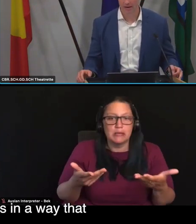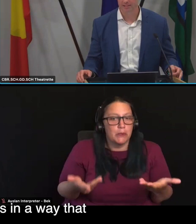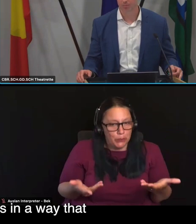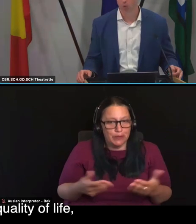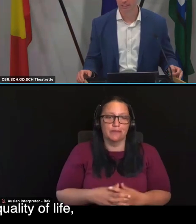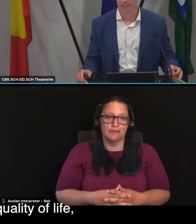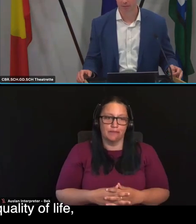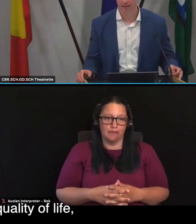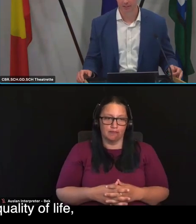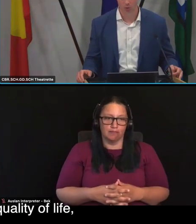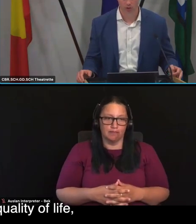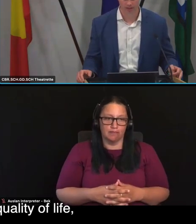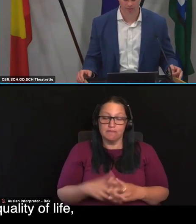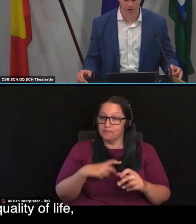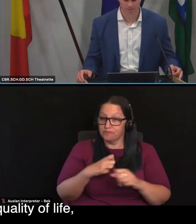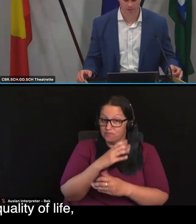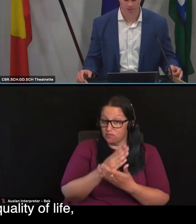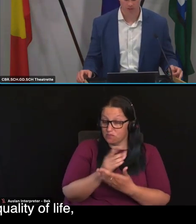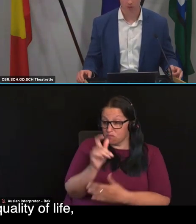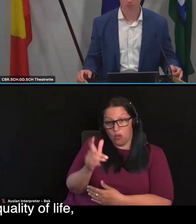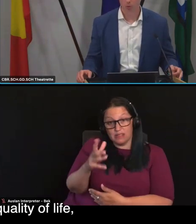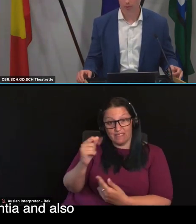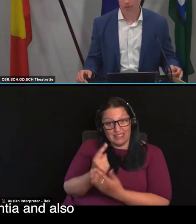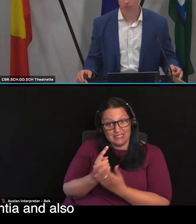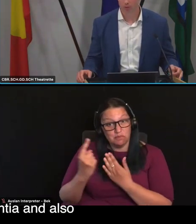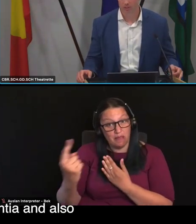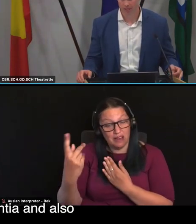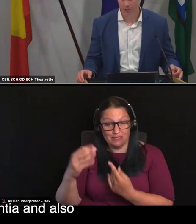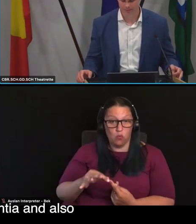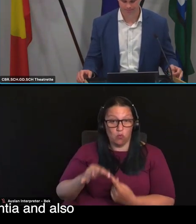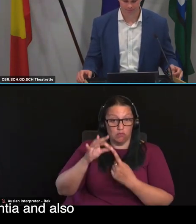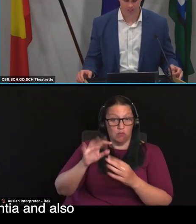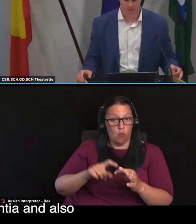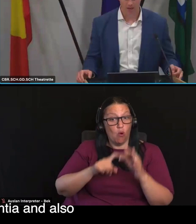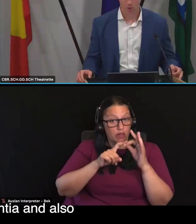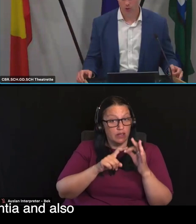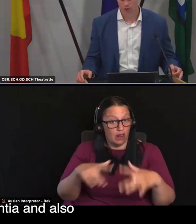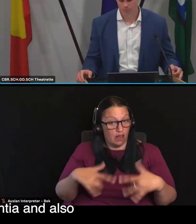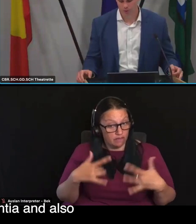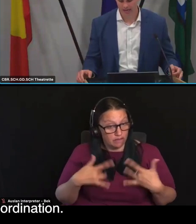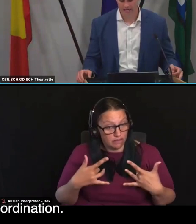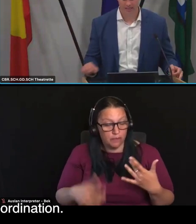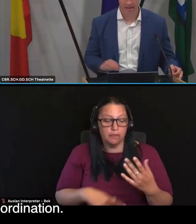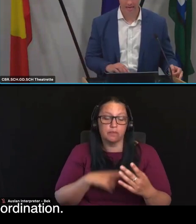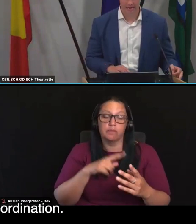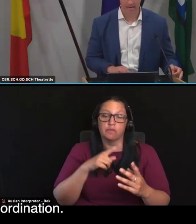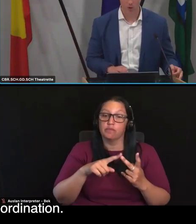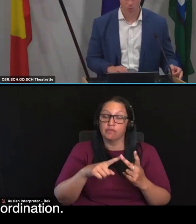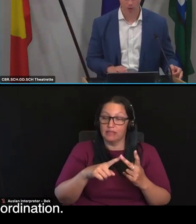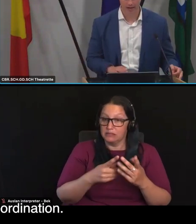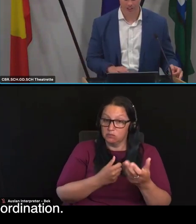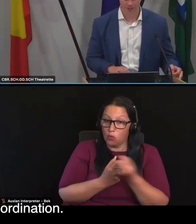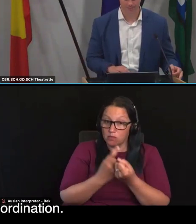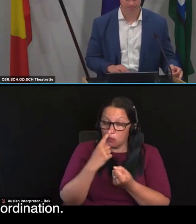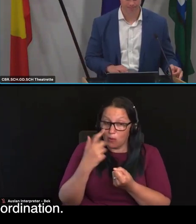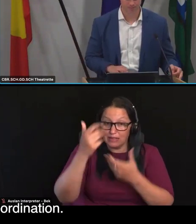services in a way that supports independence and quality of life, supporting people with dementia and also communicating and care